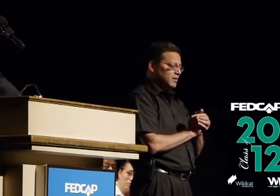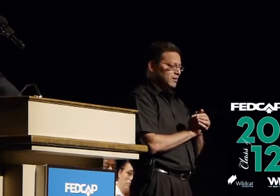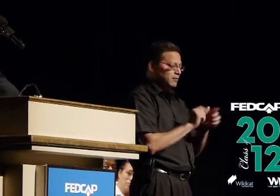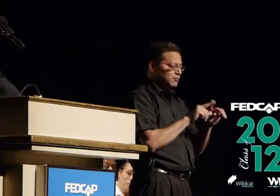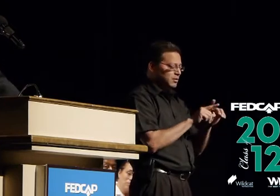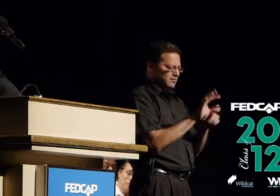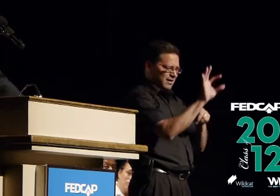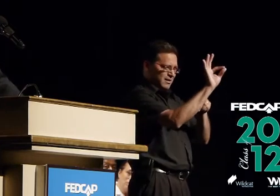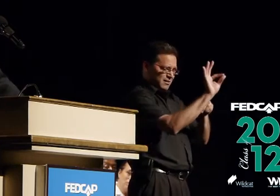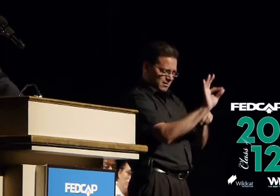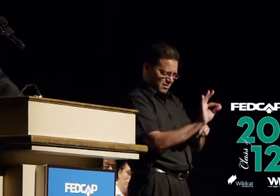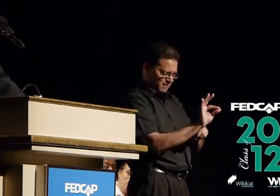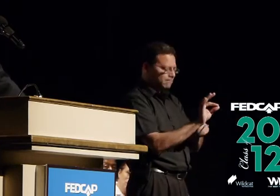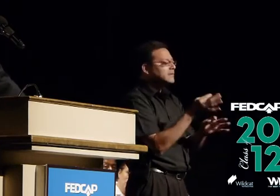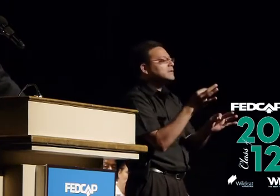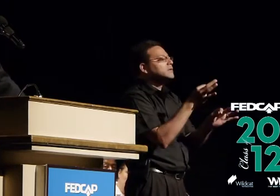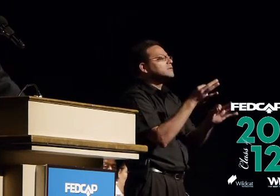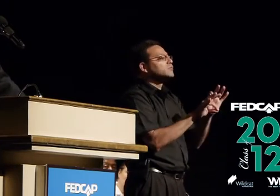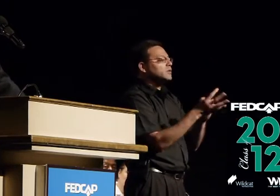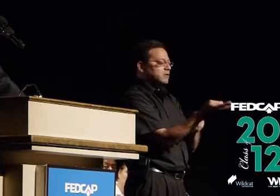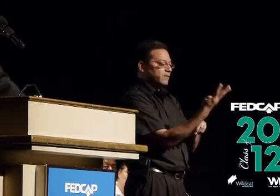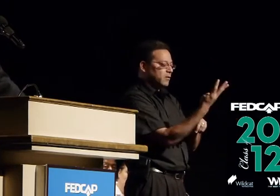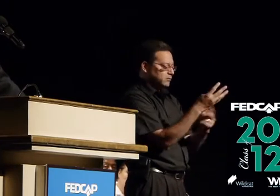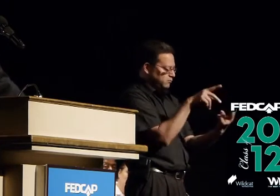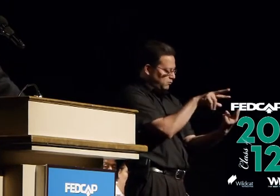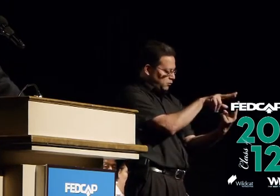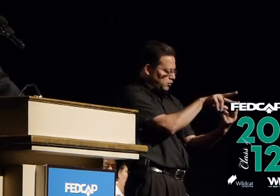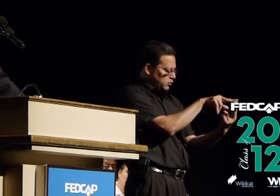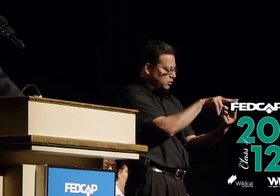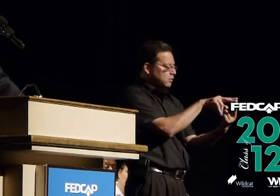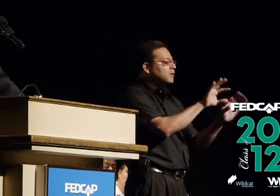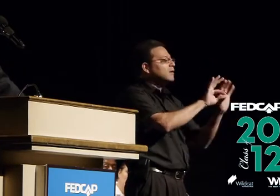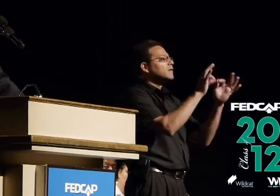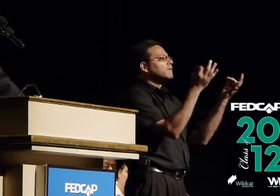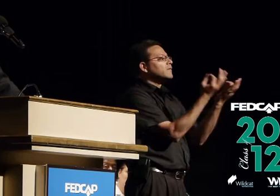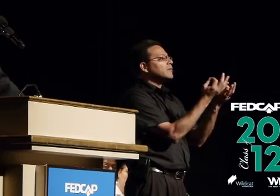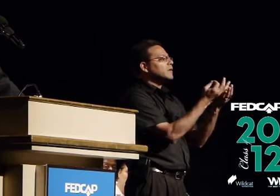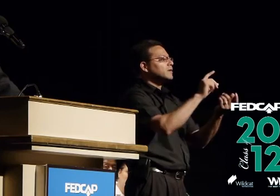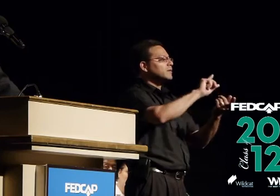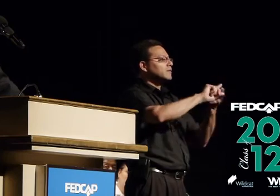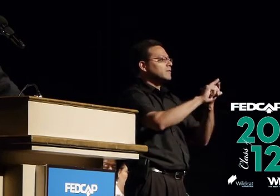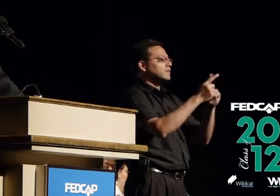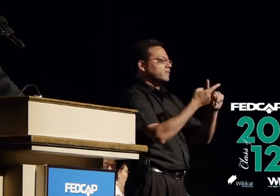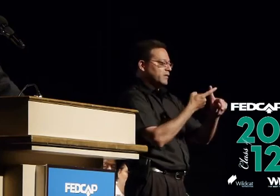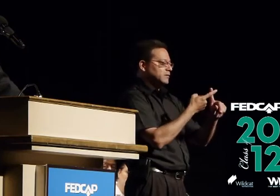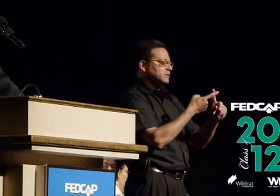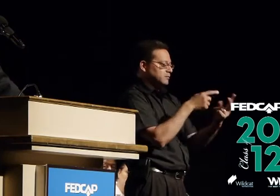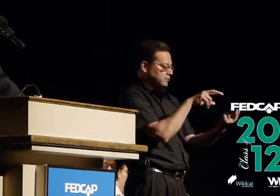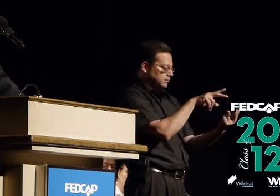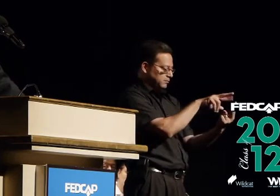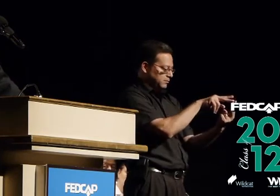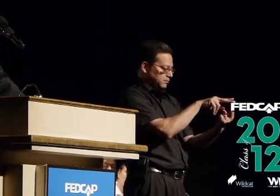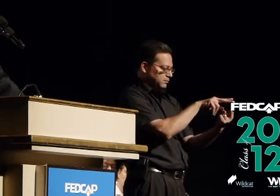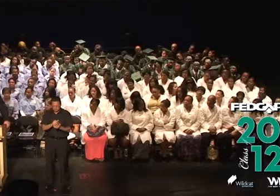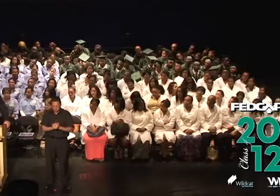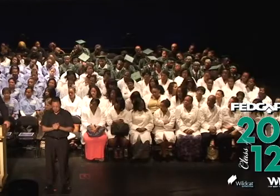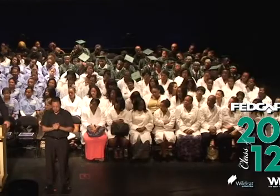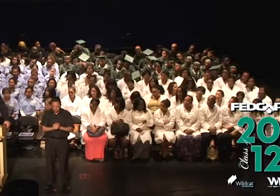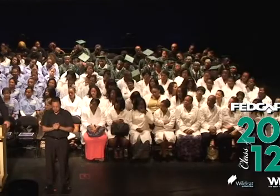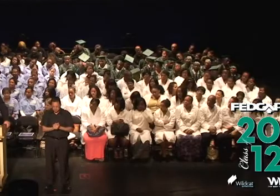very simply the first two are family and friends at the end